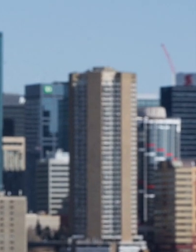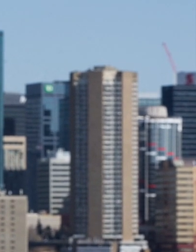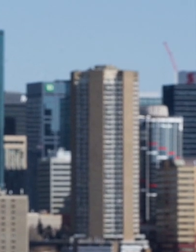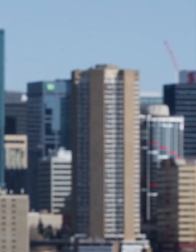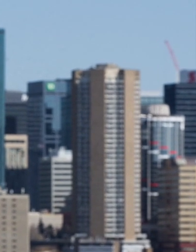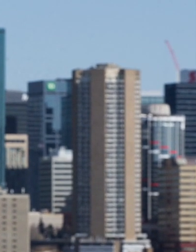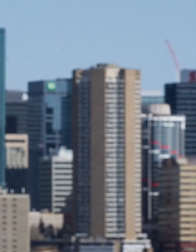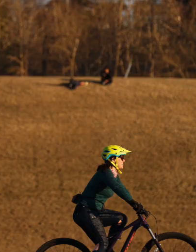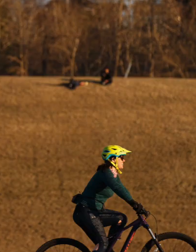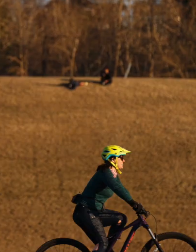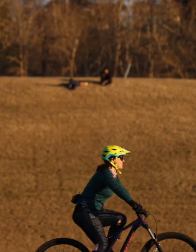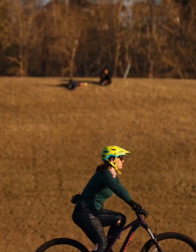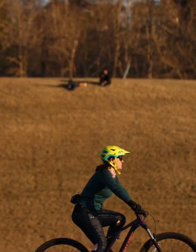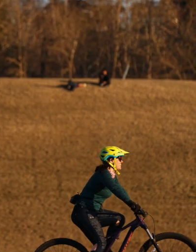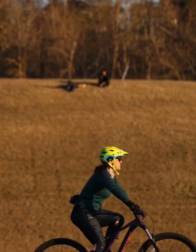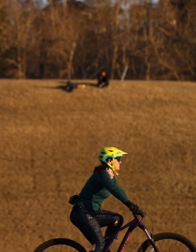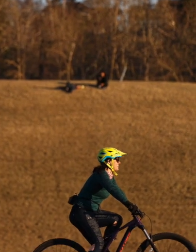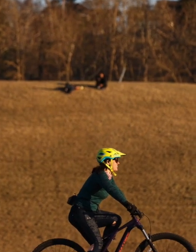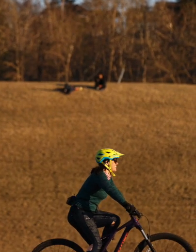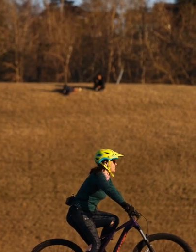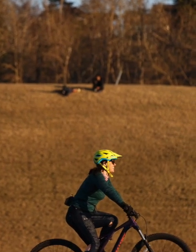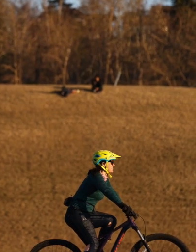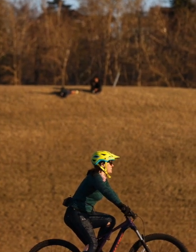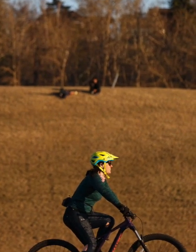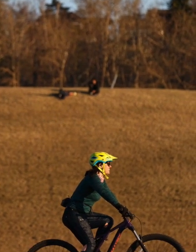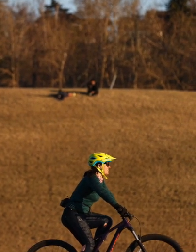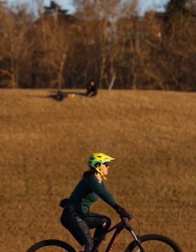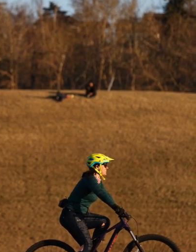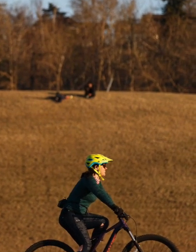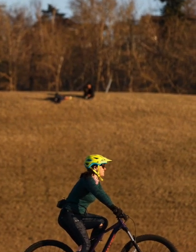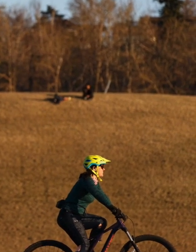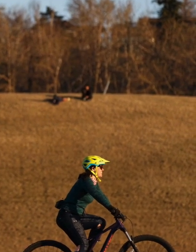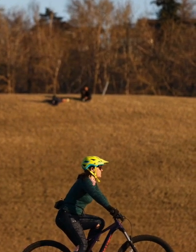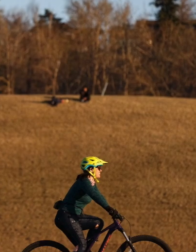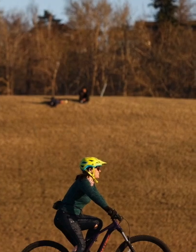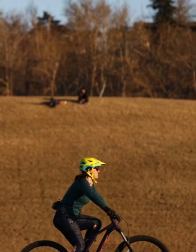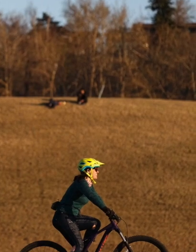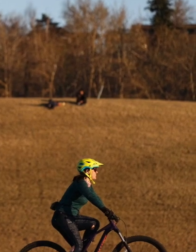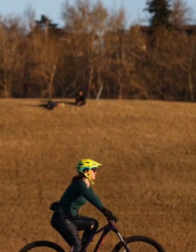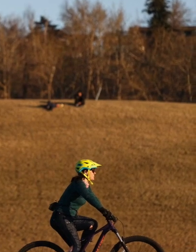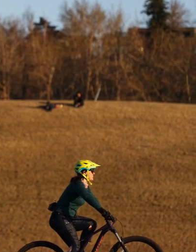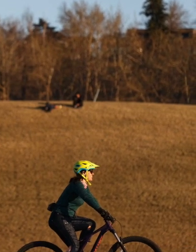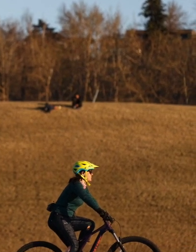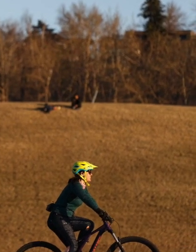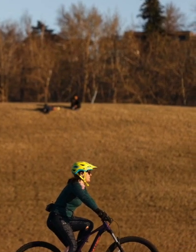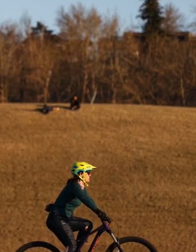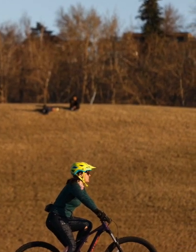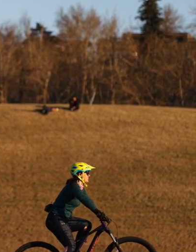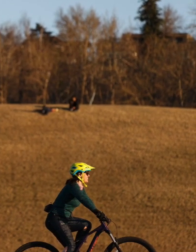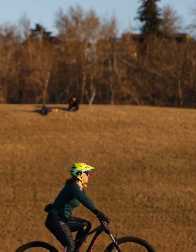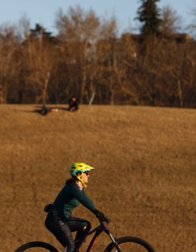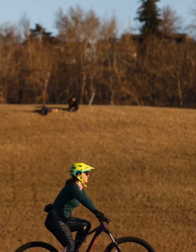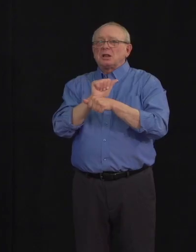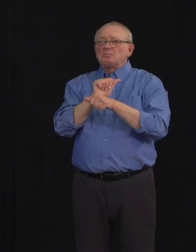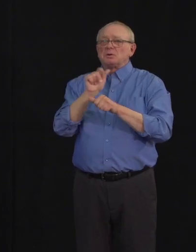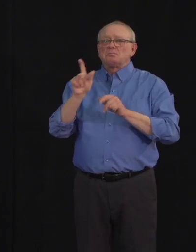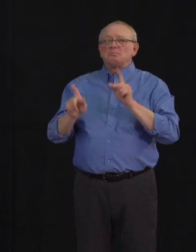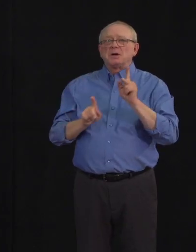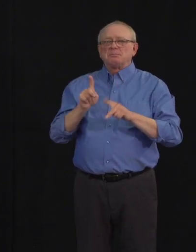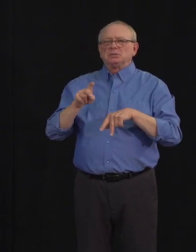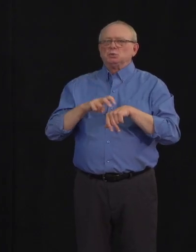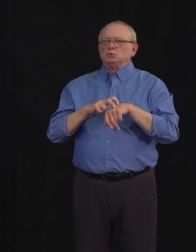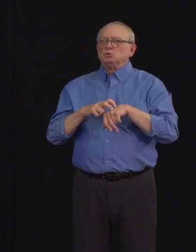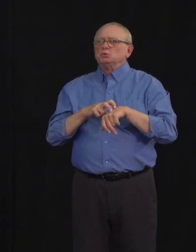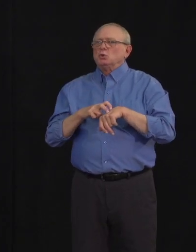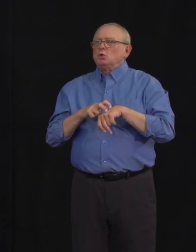through relaunch together. I have seen comments from Albertans who are worried about going back to work and returning to some activities